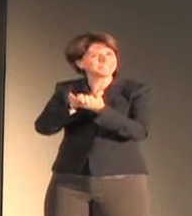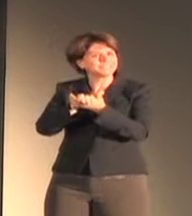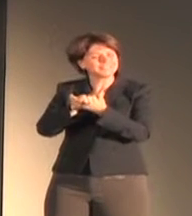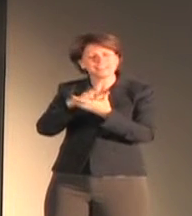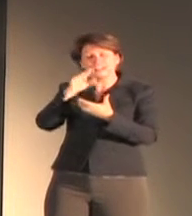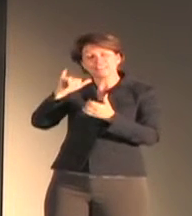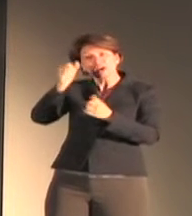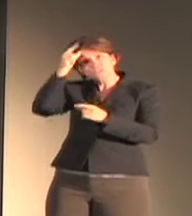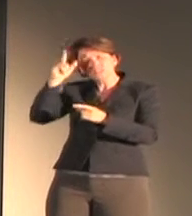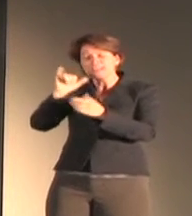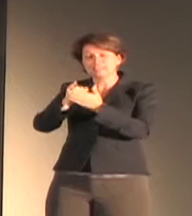language.